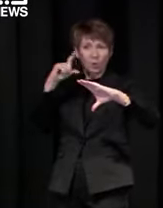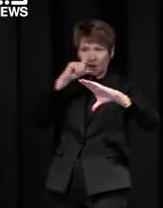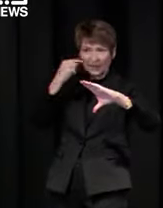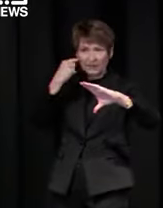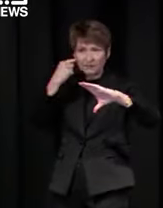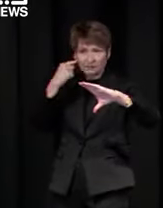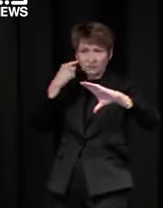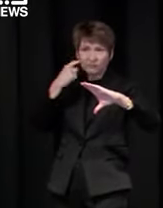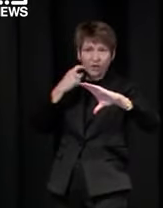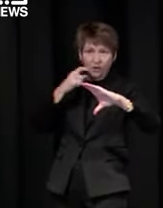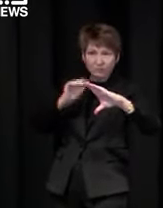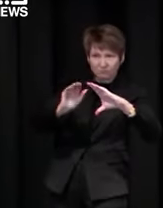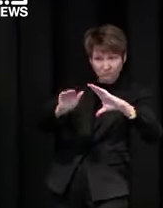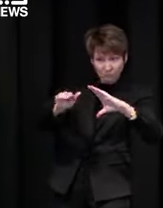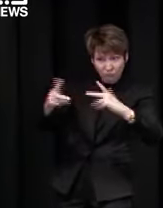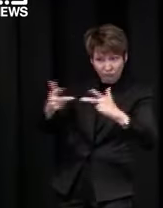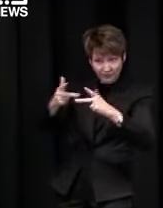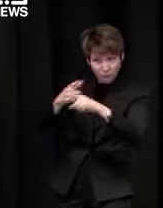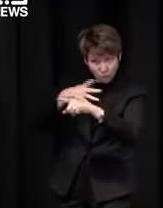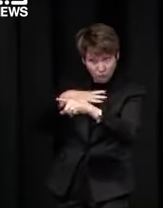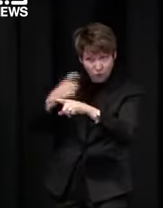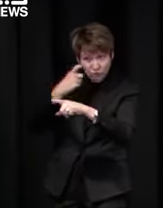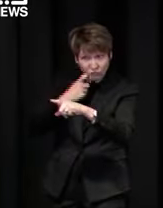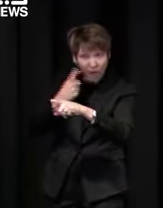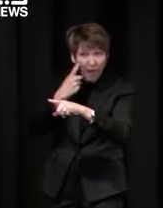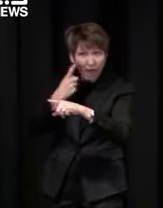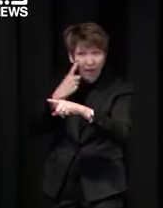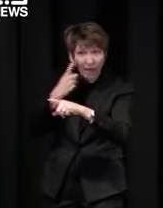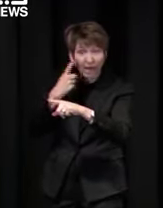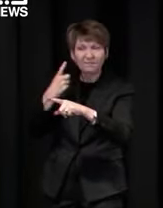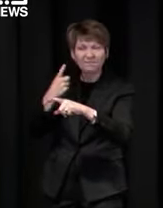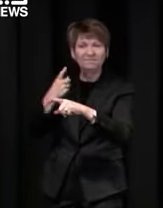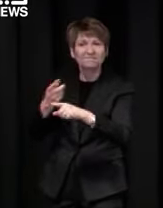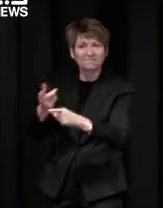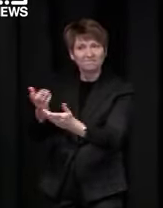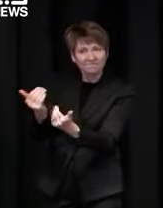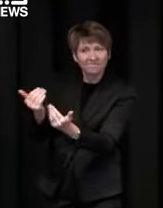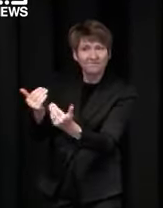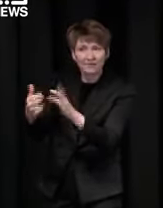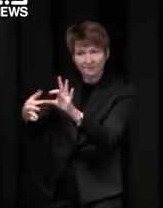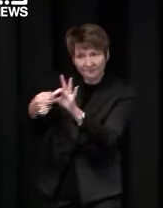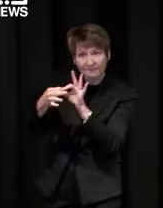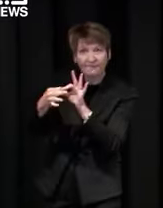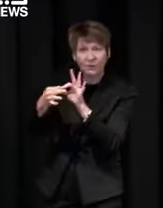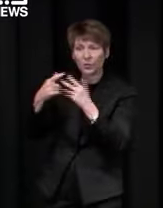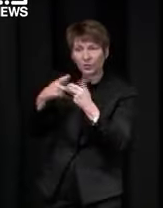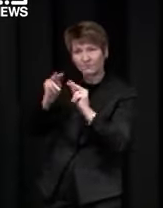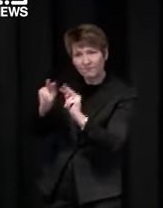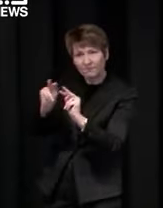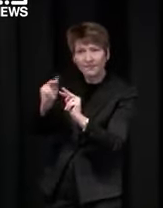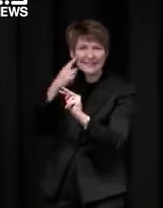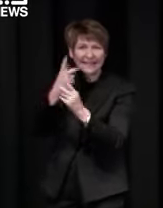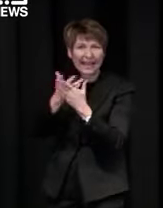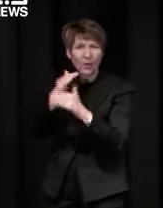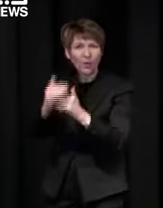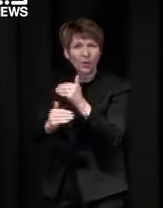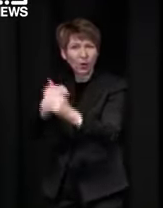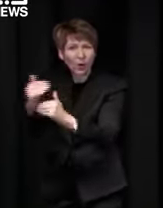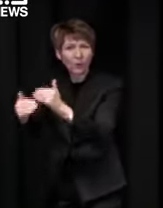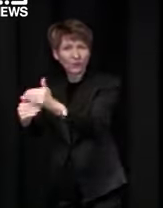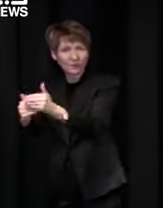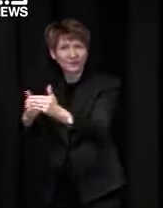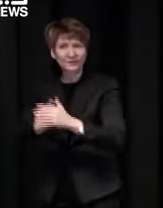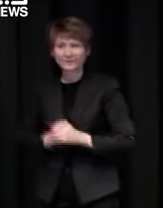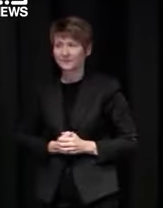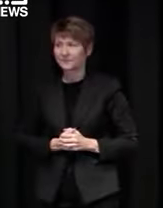we've done this first phase of trials now I'm now handing over to Deb and then Jeroen I think and then we'll take